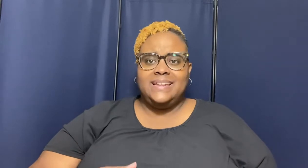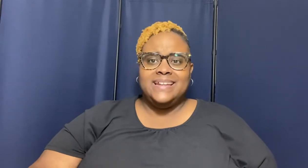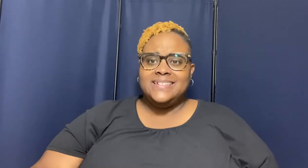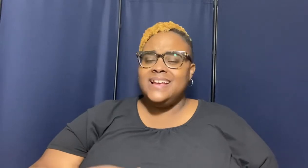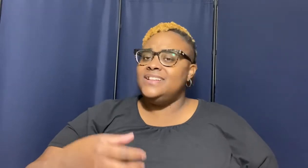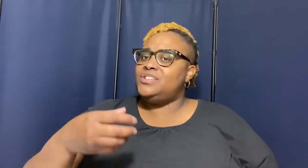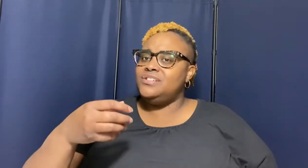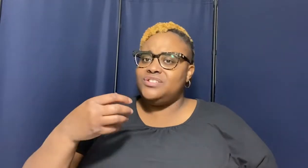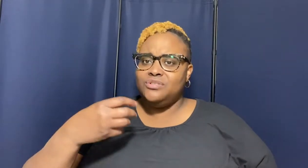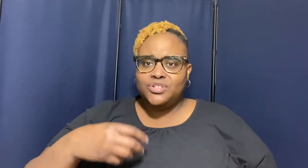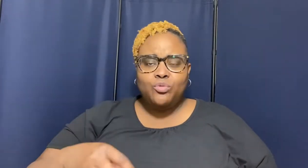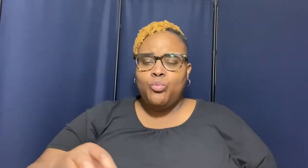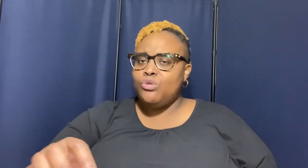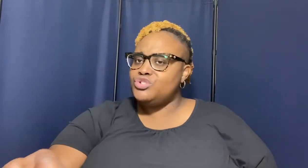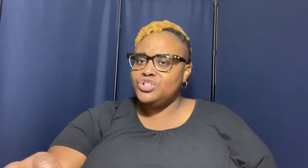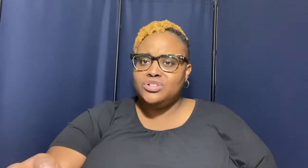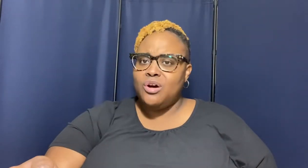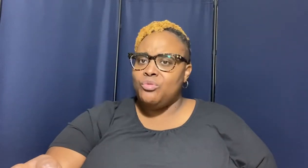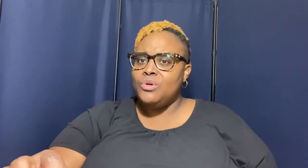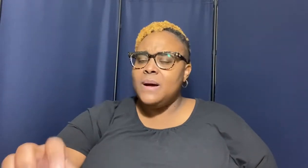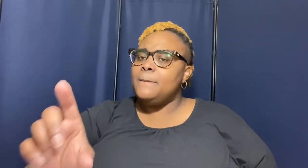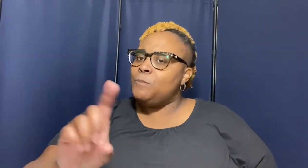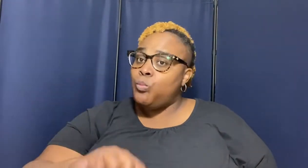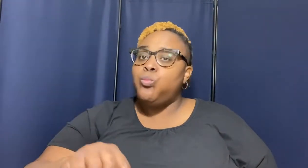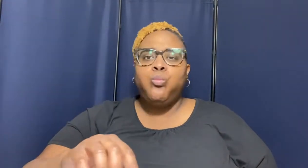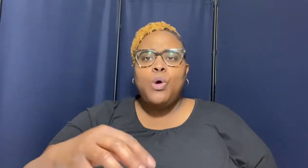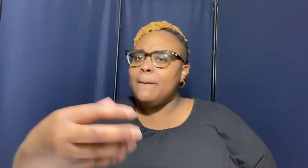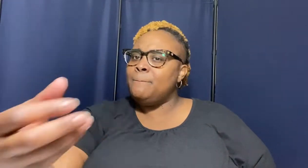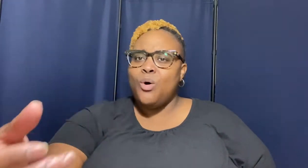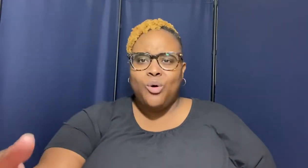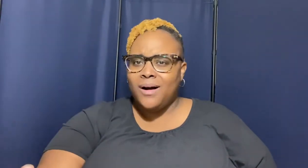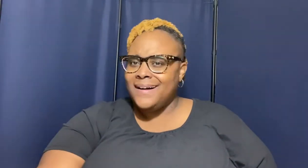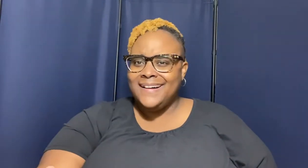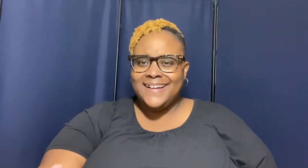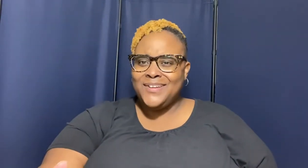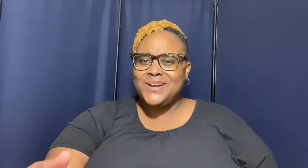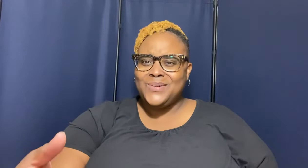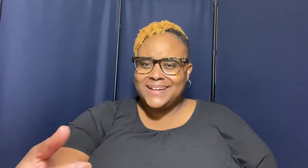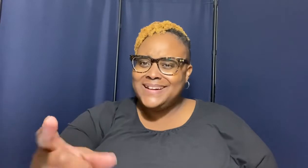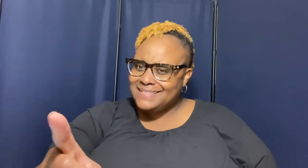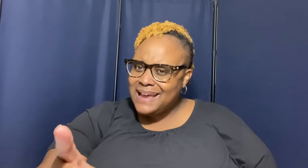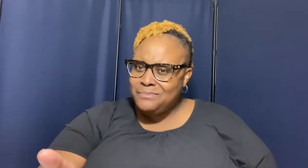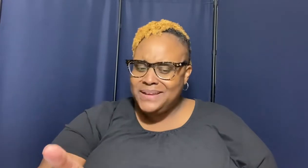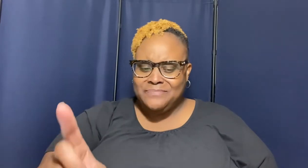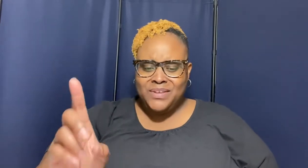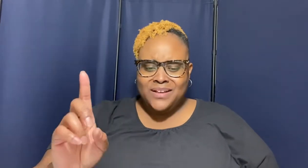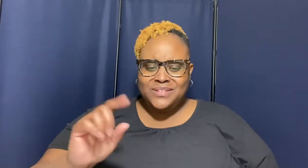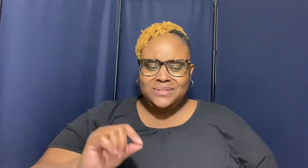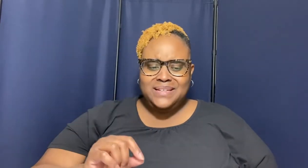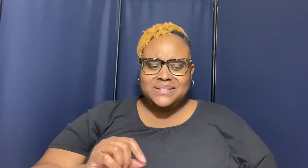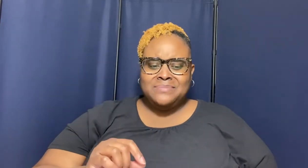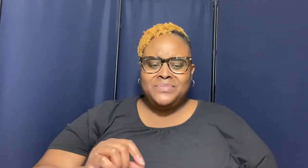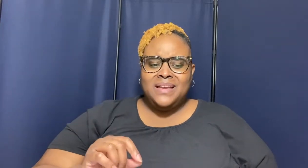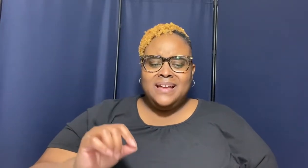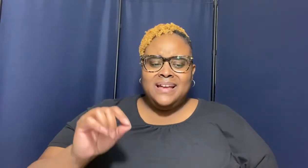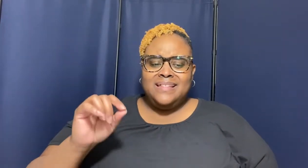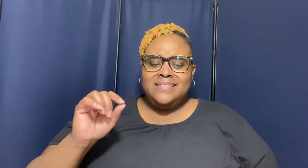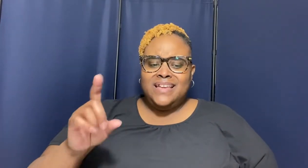to to to want to know what more you know could there be so listen this